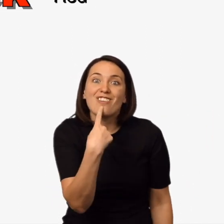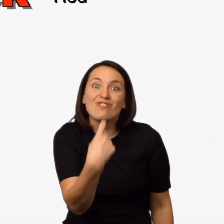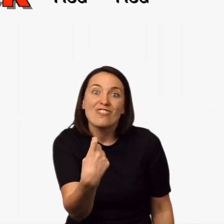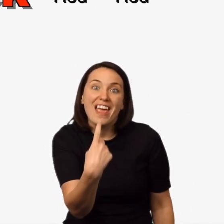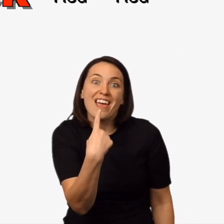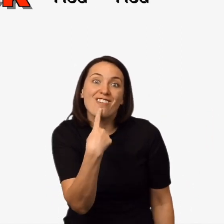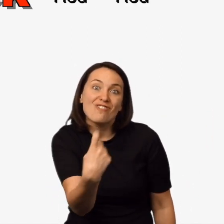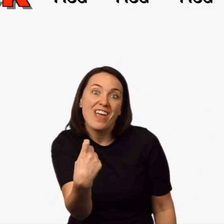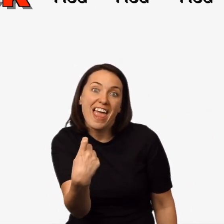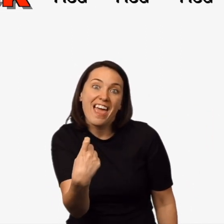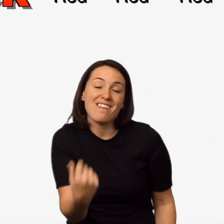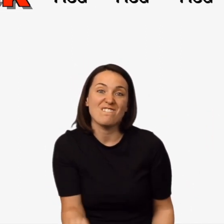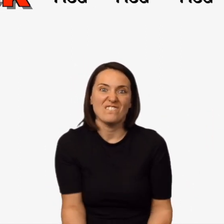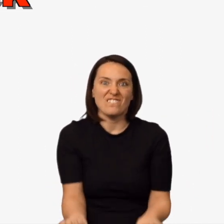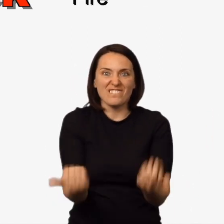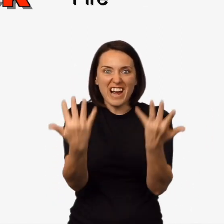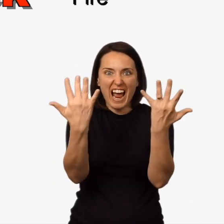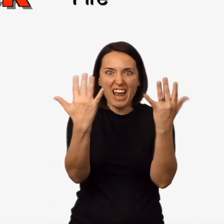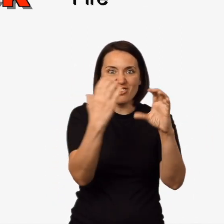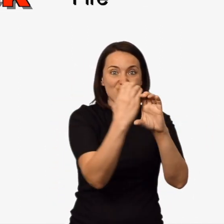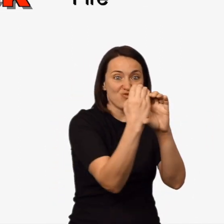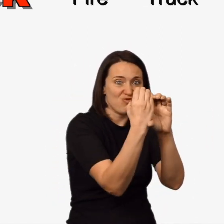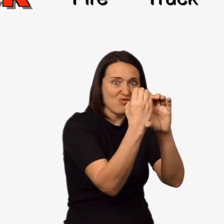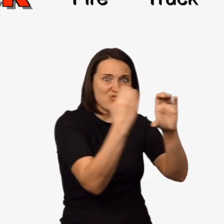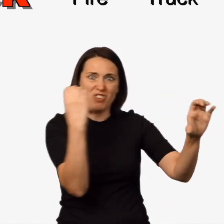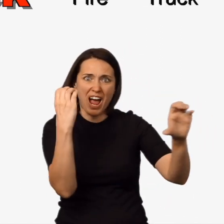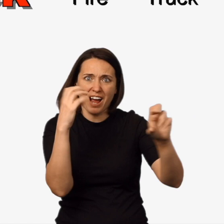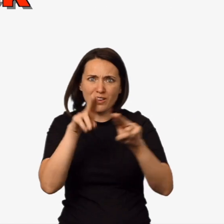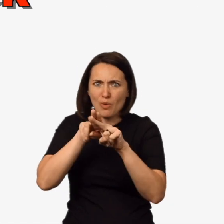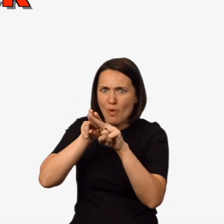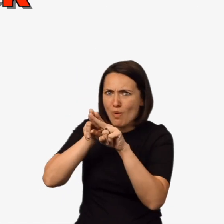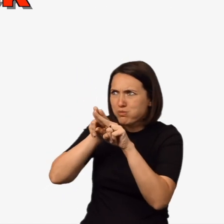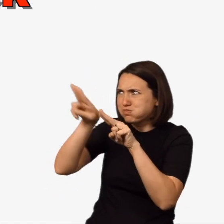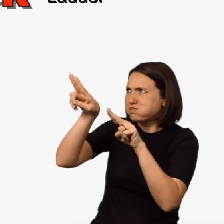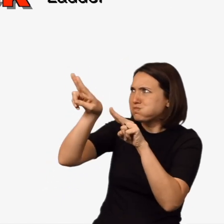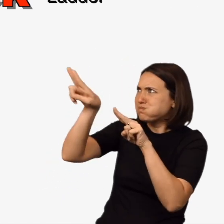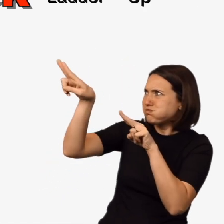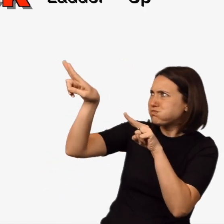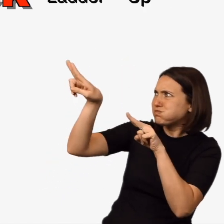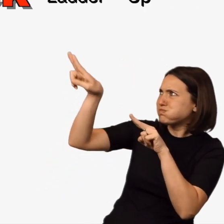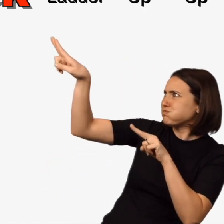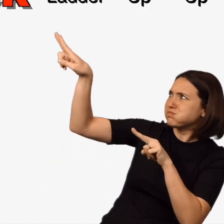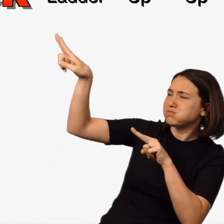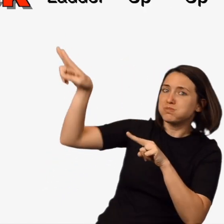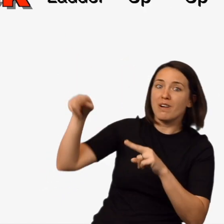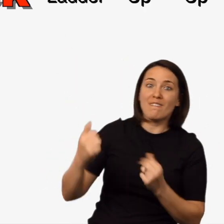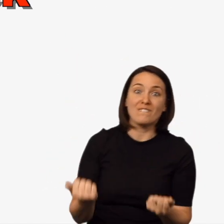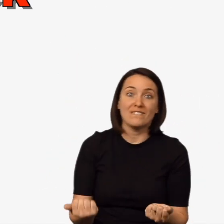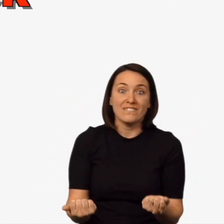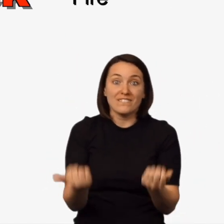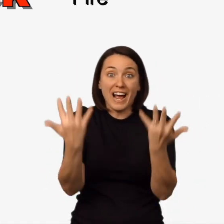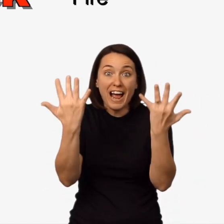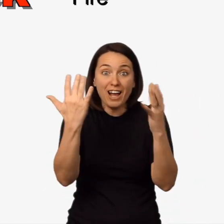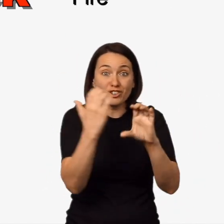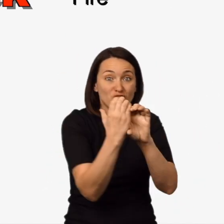red, red, red, fire truck, ladder up, up, fire